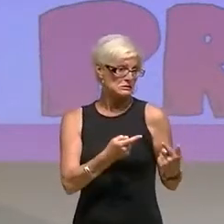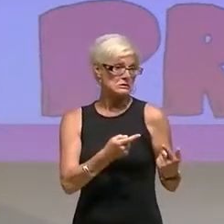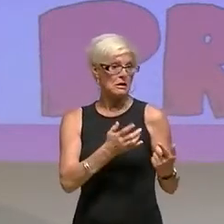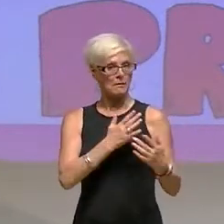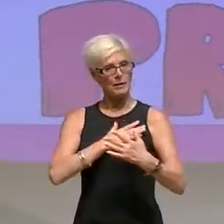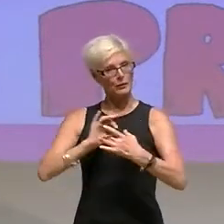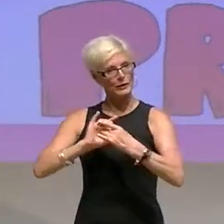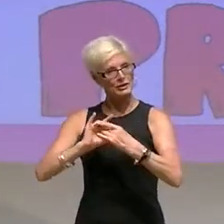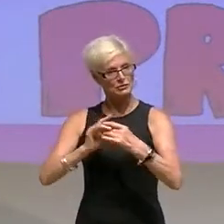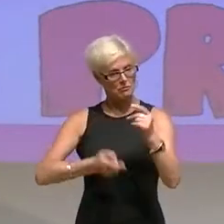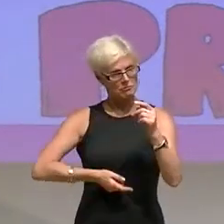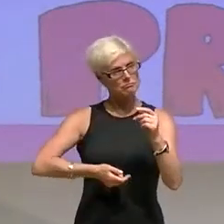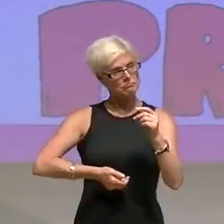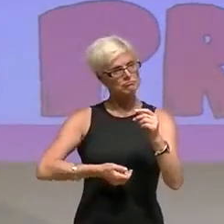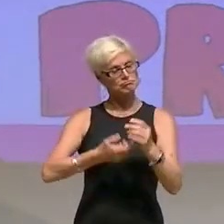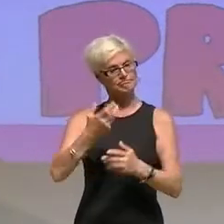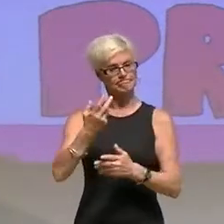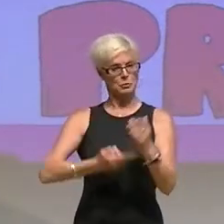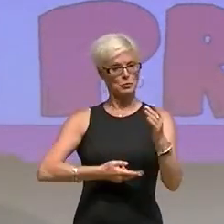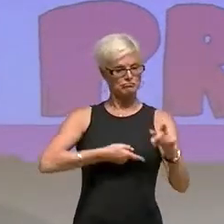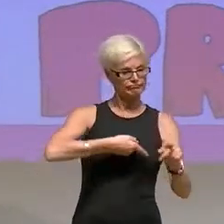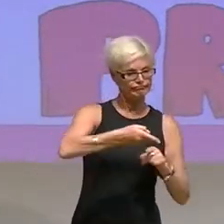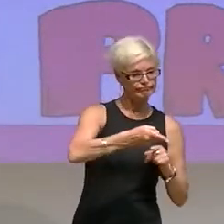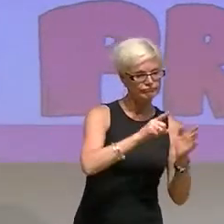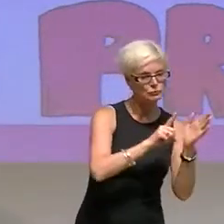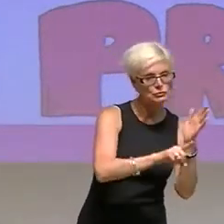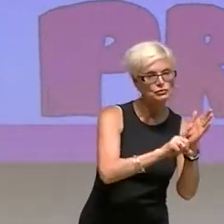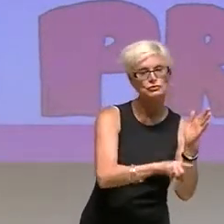and practically has gone through many shifts.